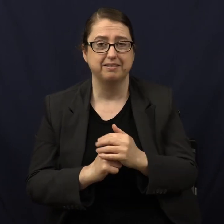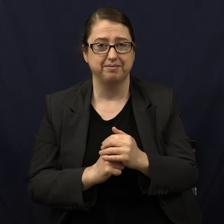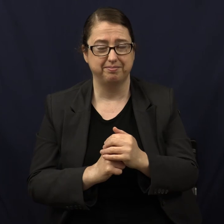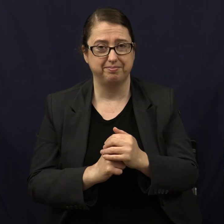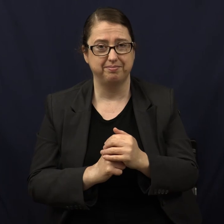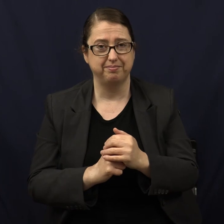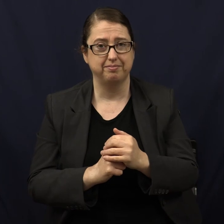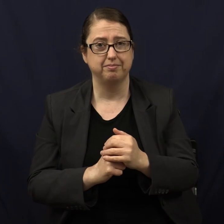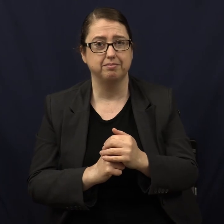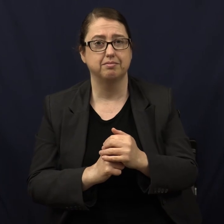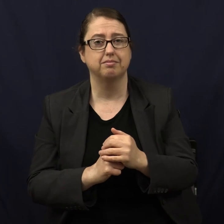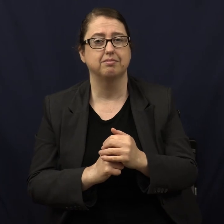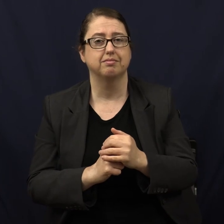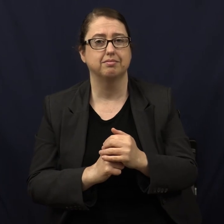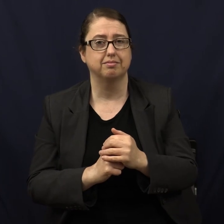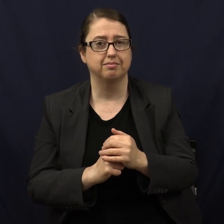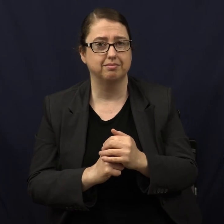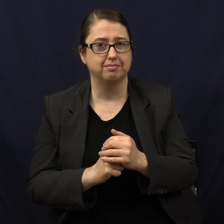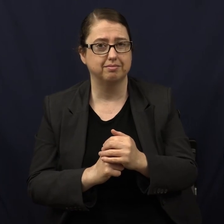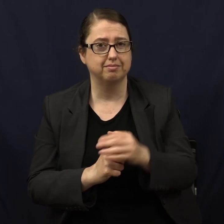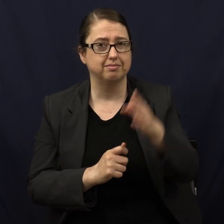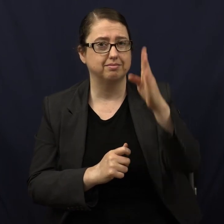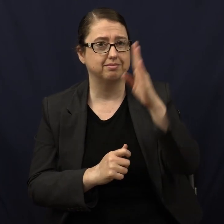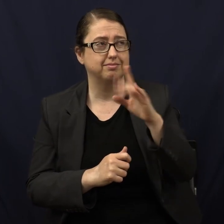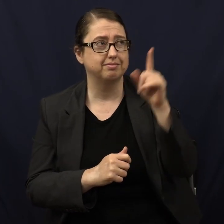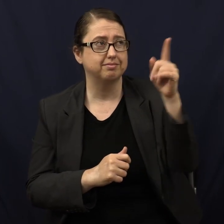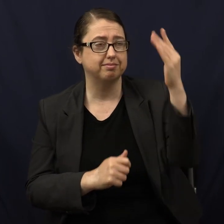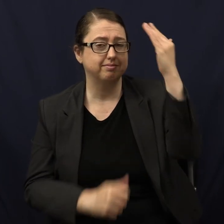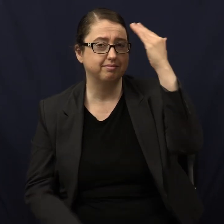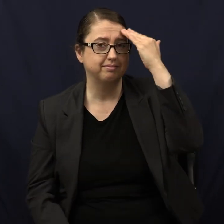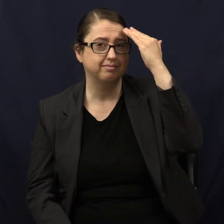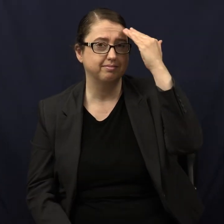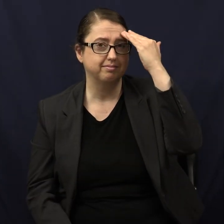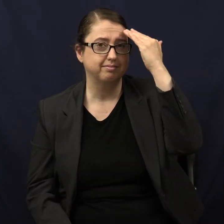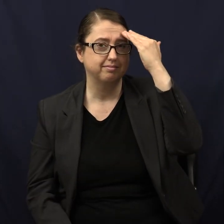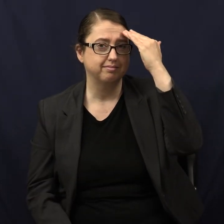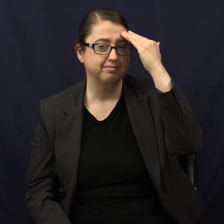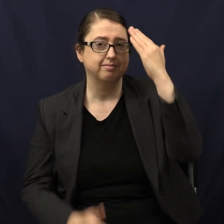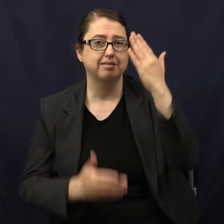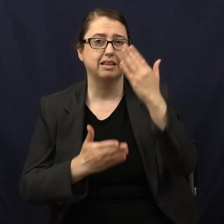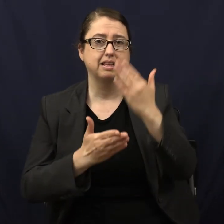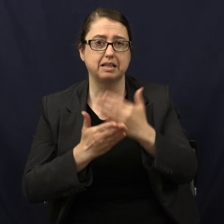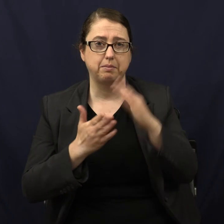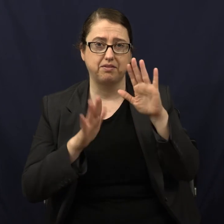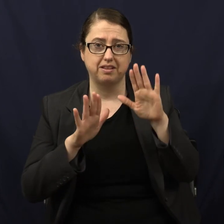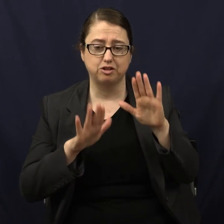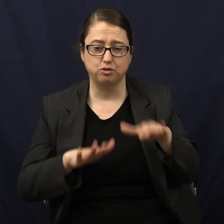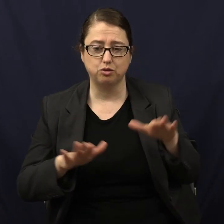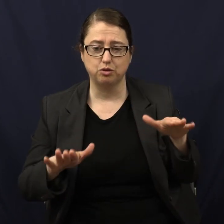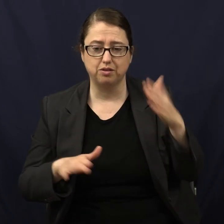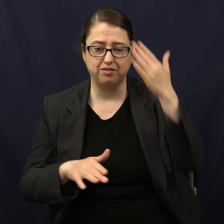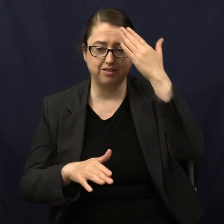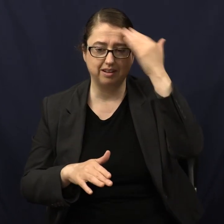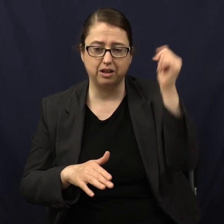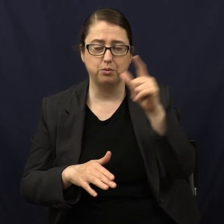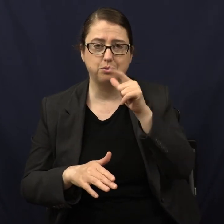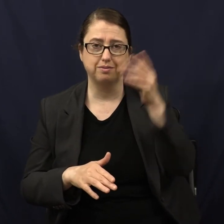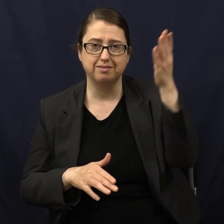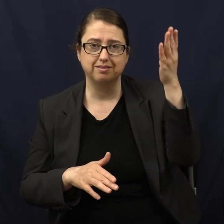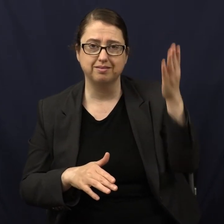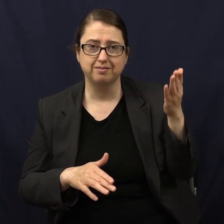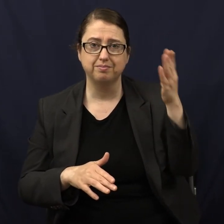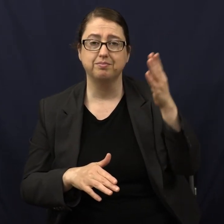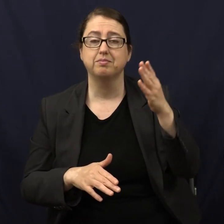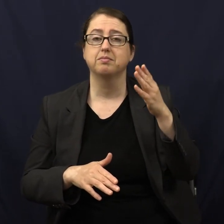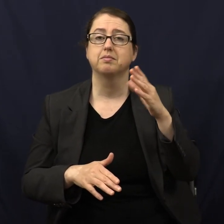because Yahweh knew that one day some of his children will forget him. So